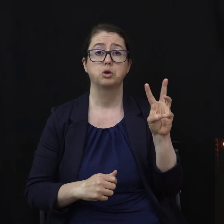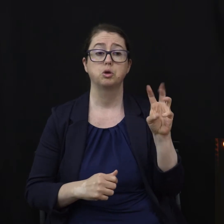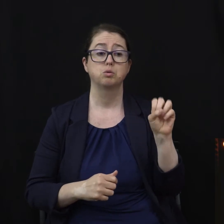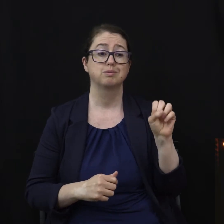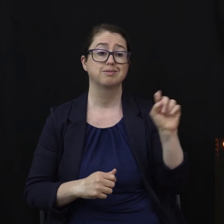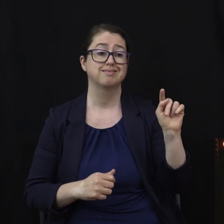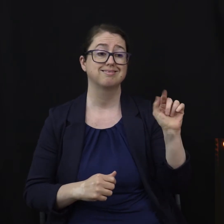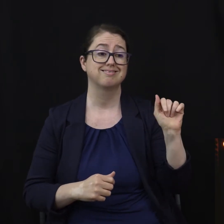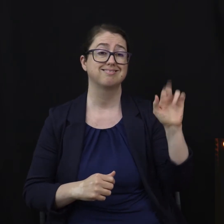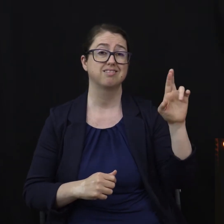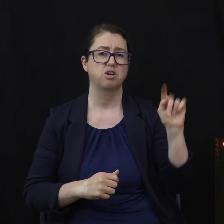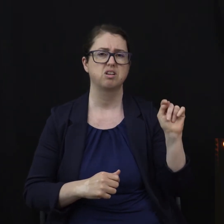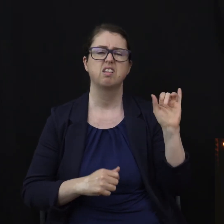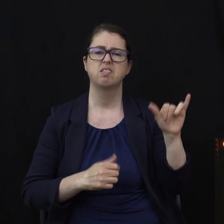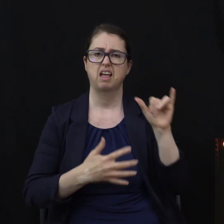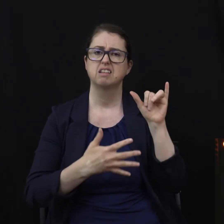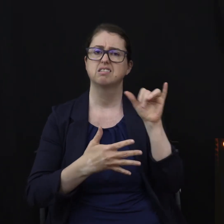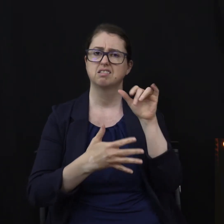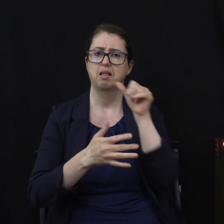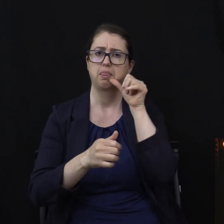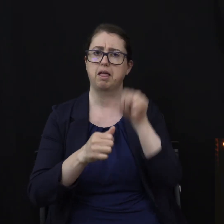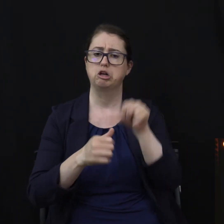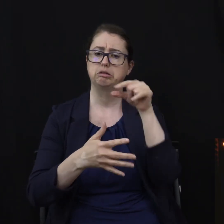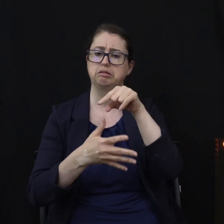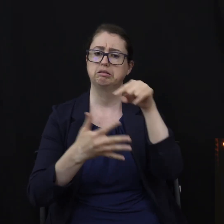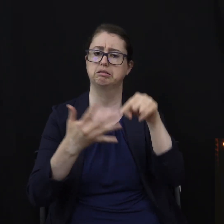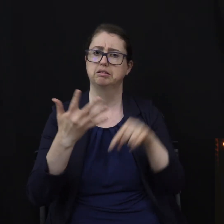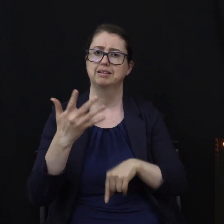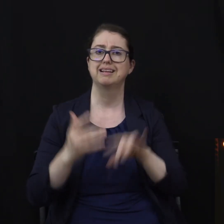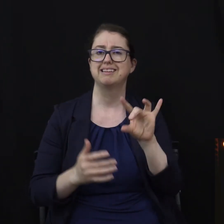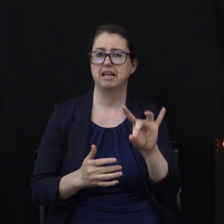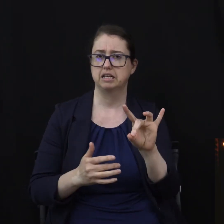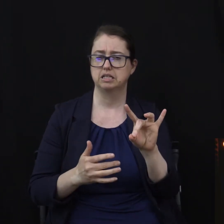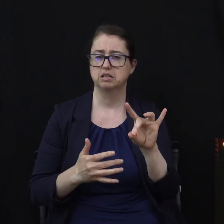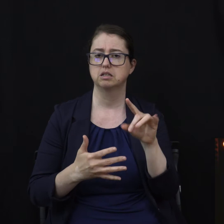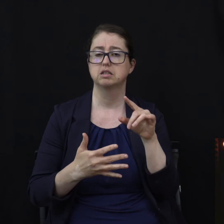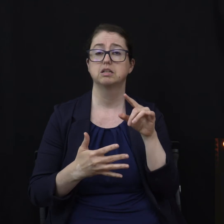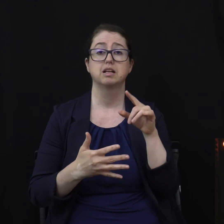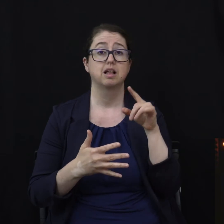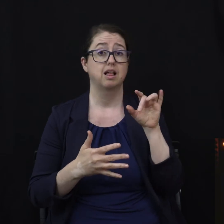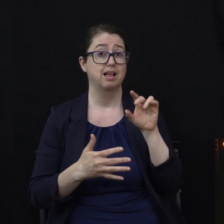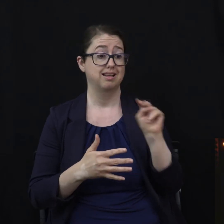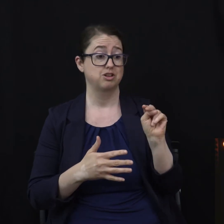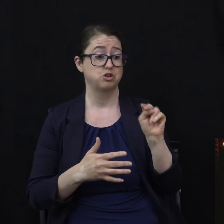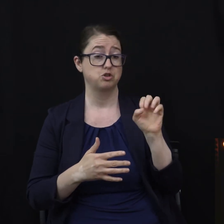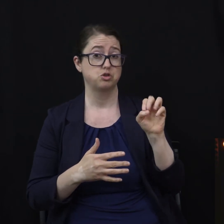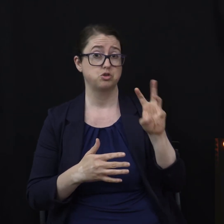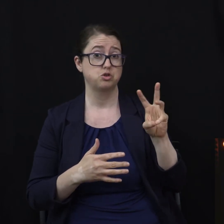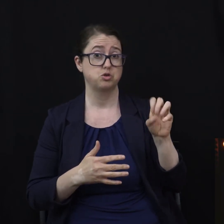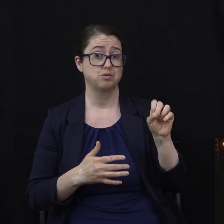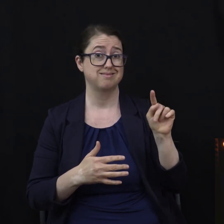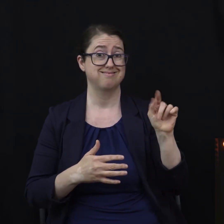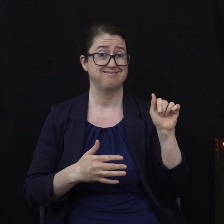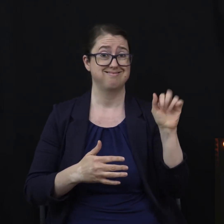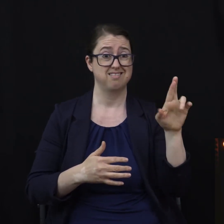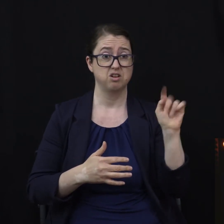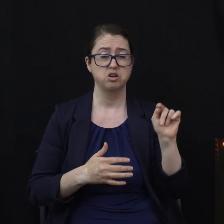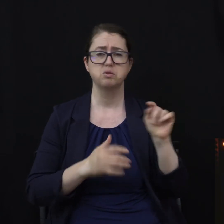program that follows eight simple points. Following these points will not only make you feel healthier,